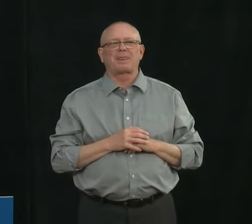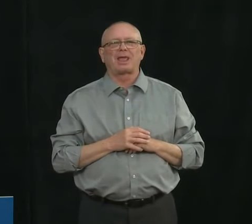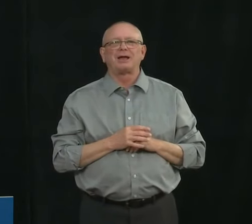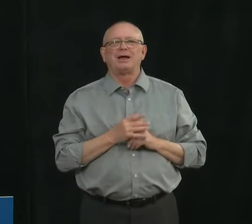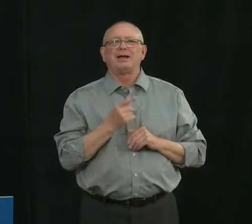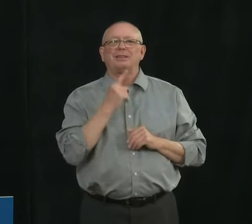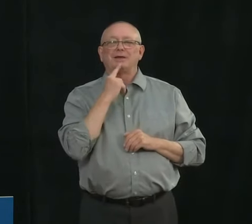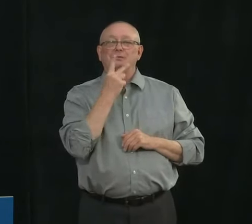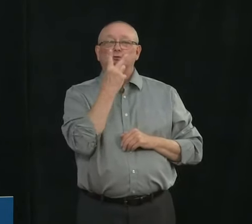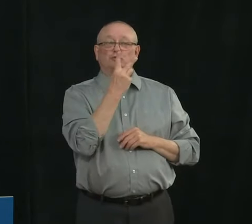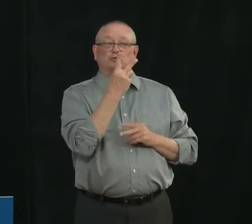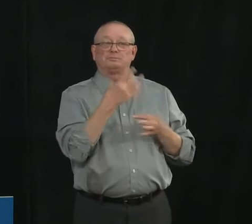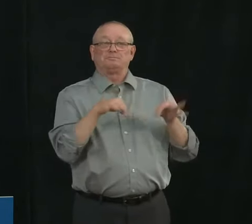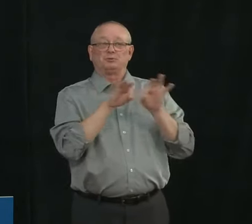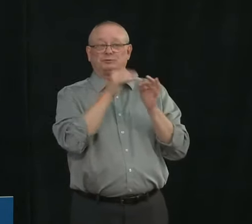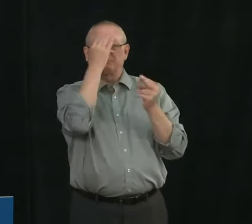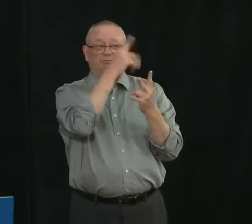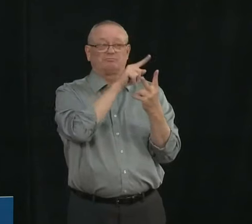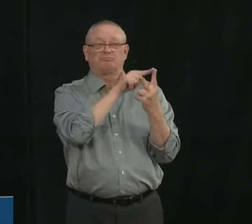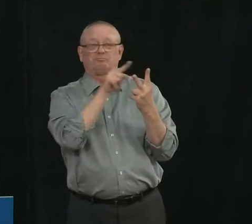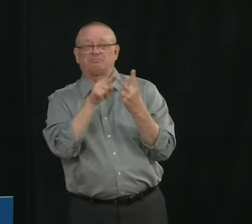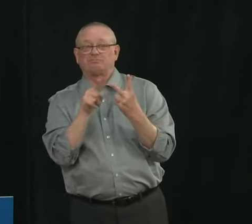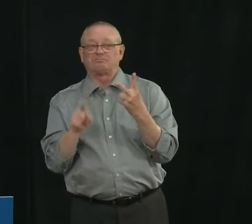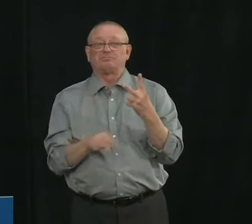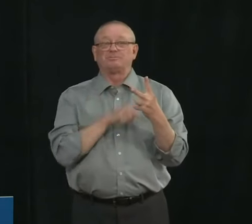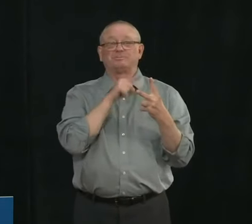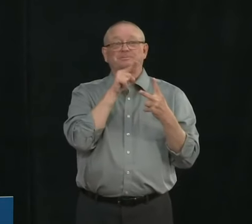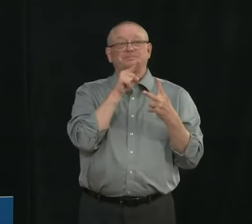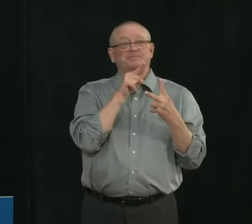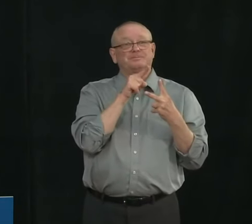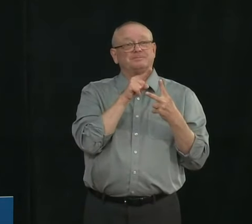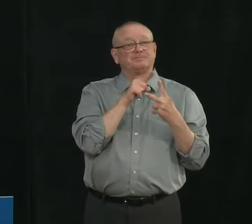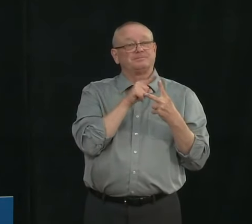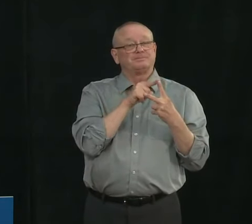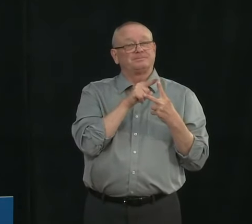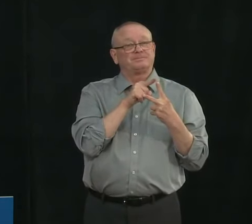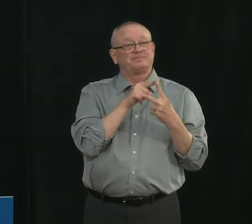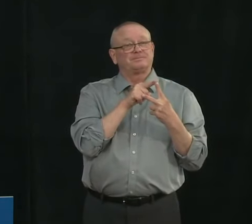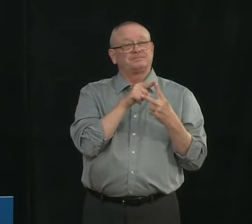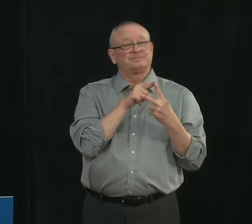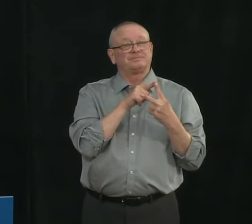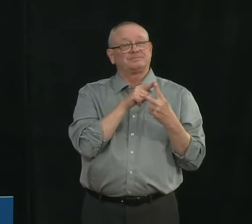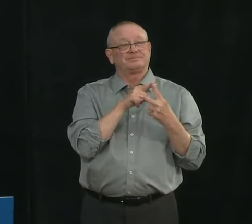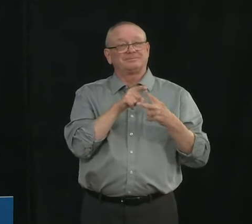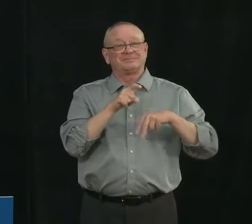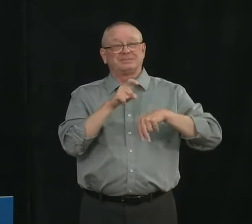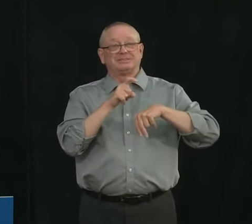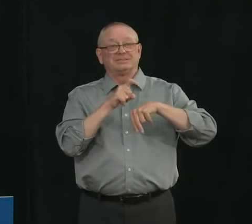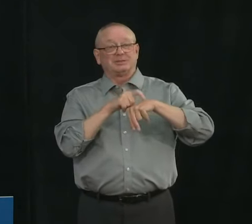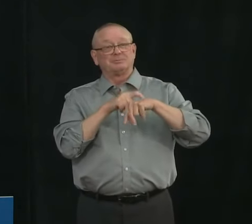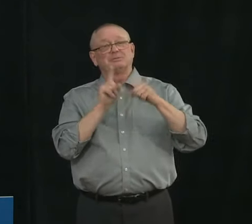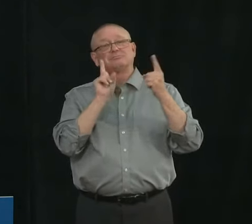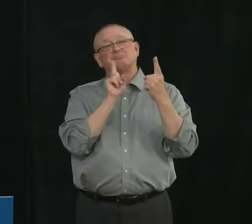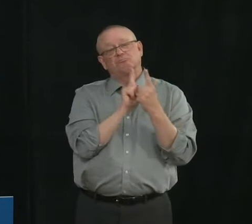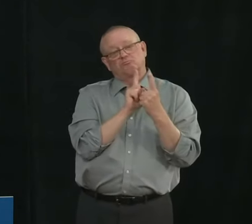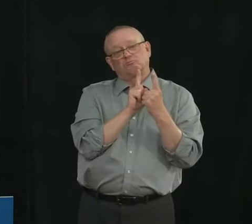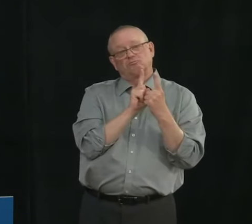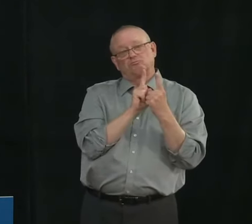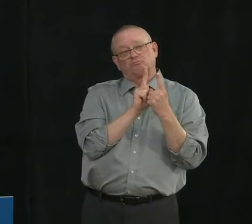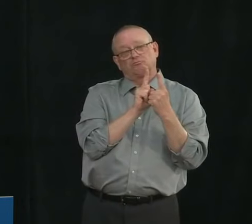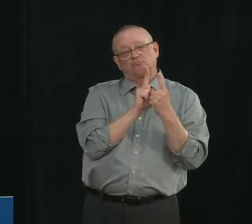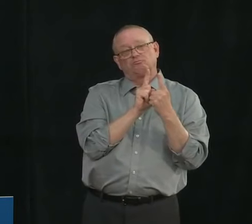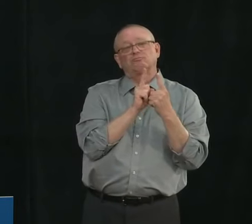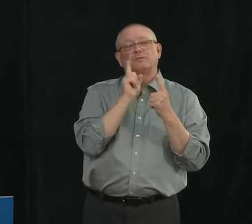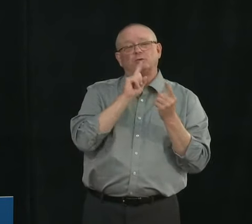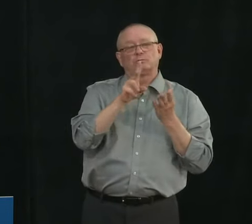considering whether or not someone might have been exposed to the virus one is the duration of time that someone's in contact and